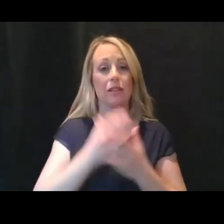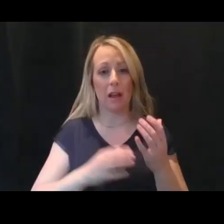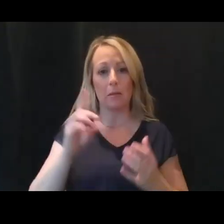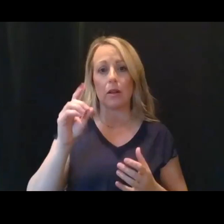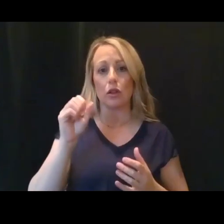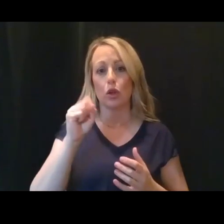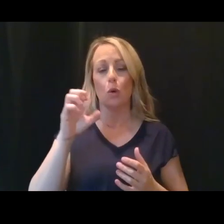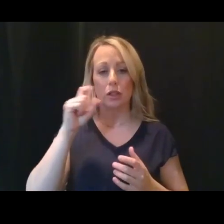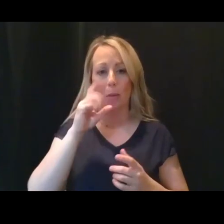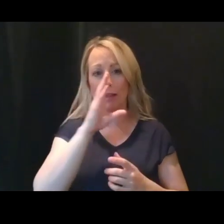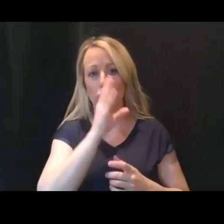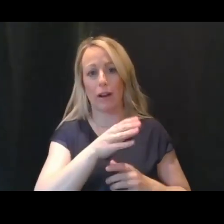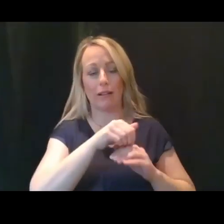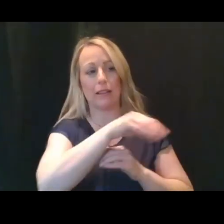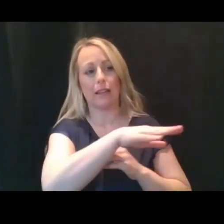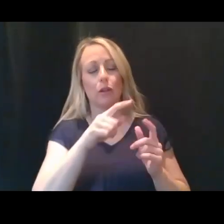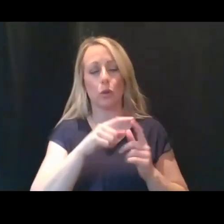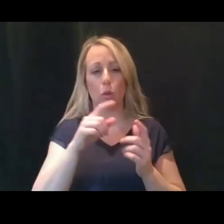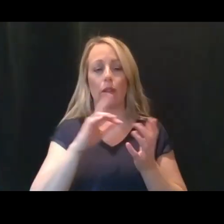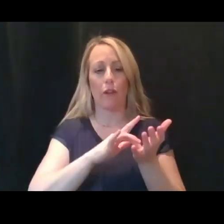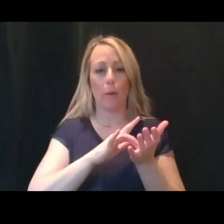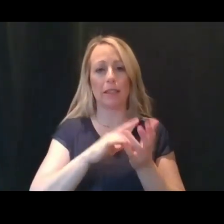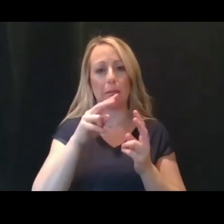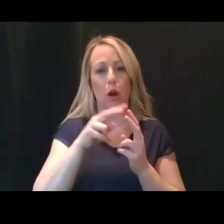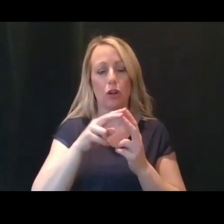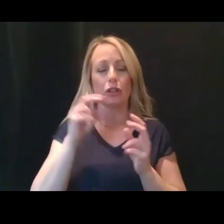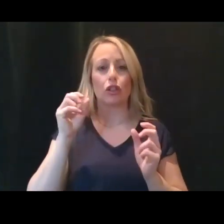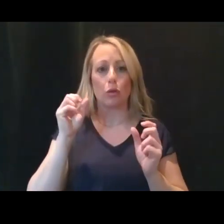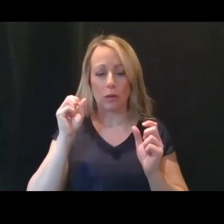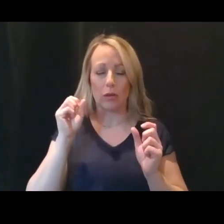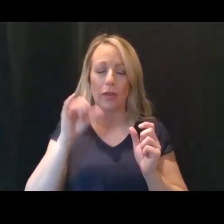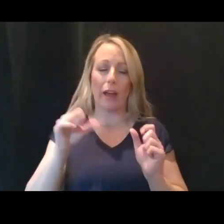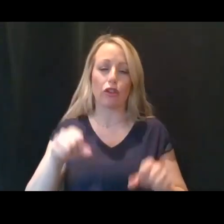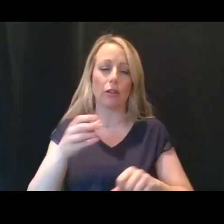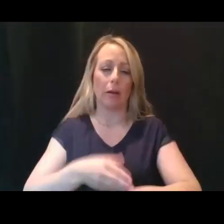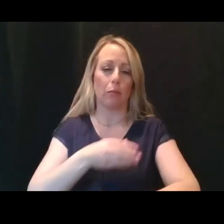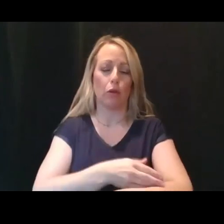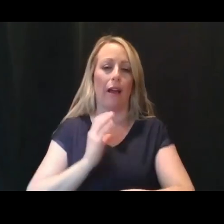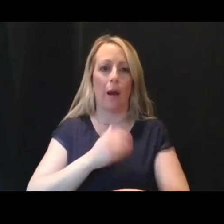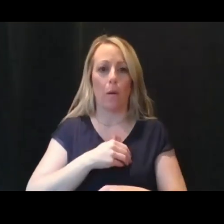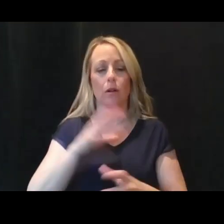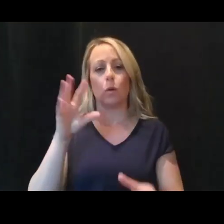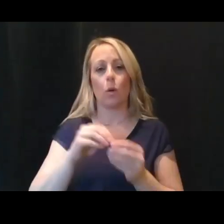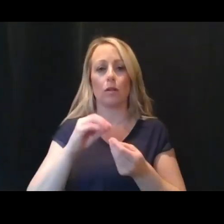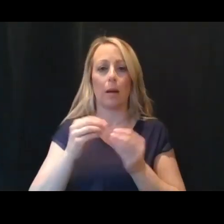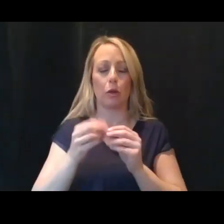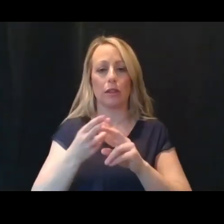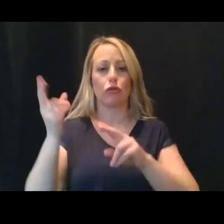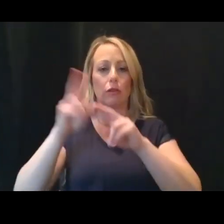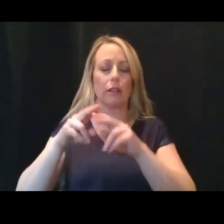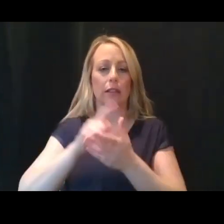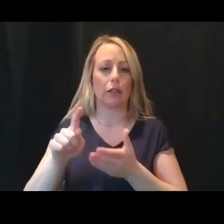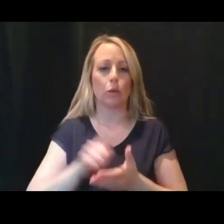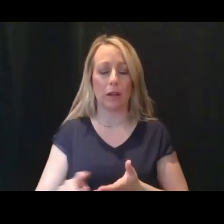directly to those pharmacy partners, which could help improve our total number available each week. Last week,